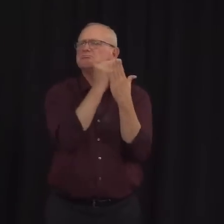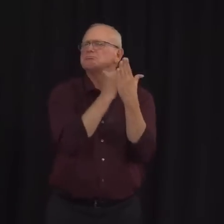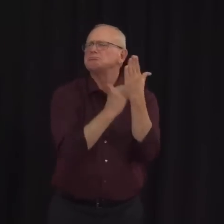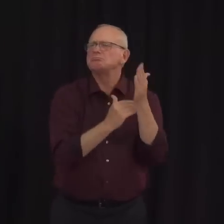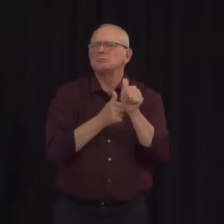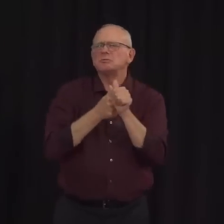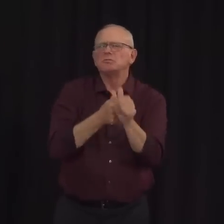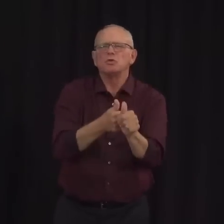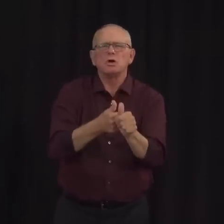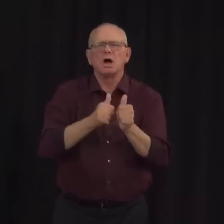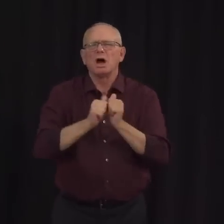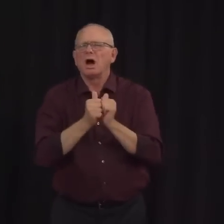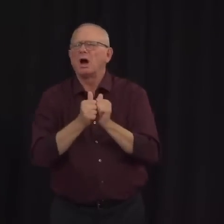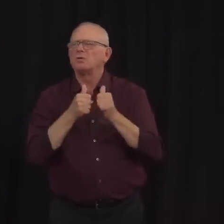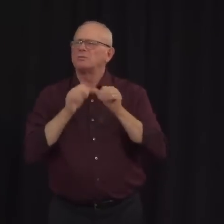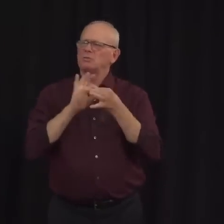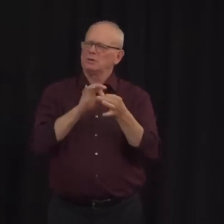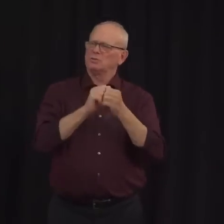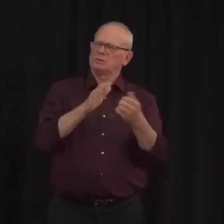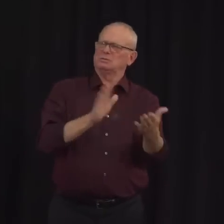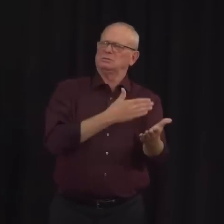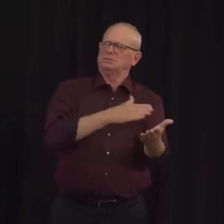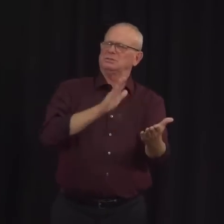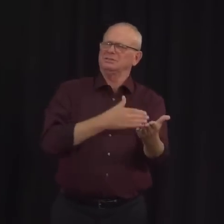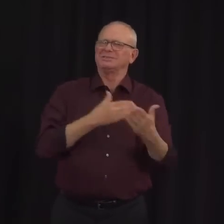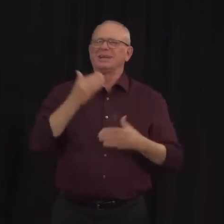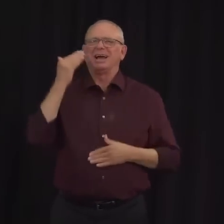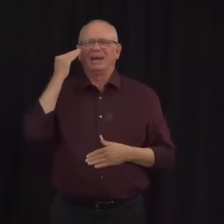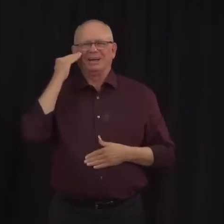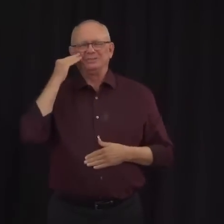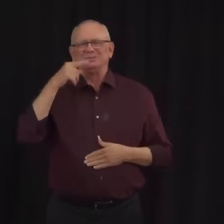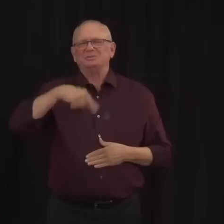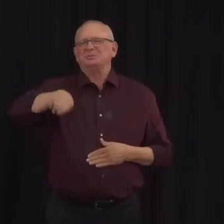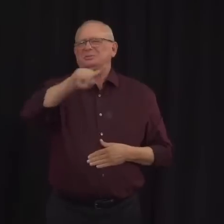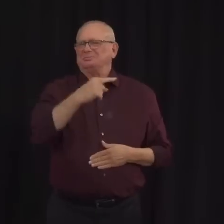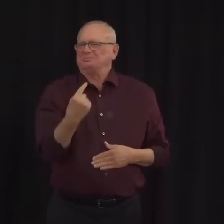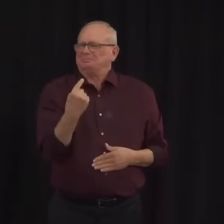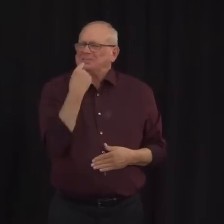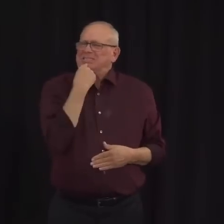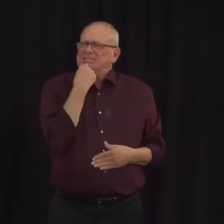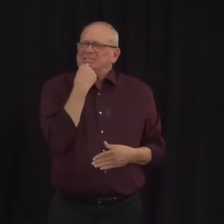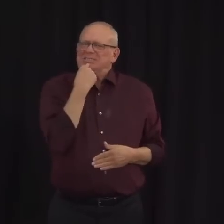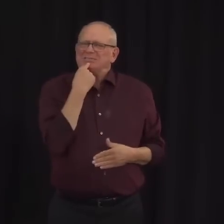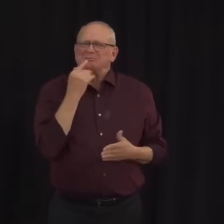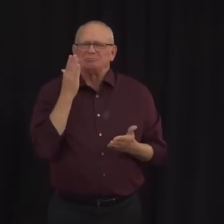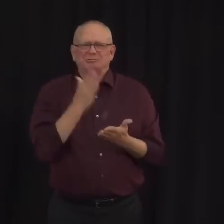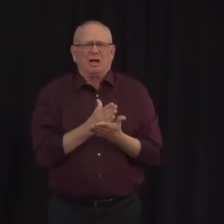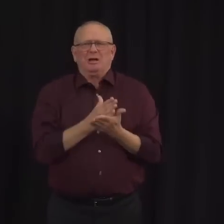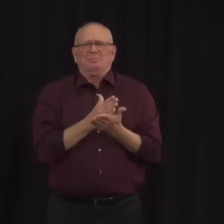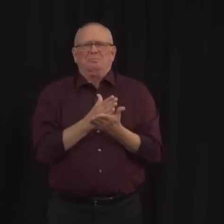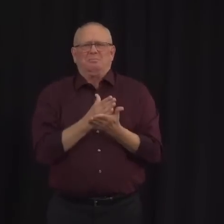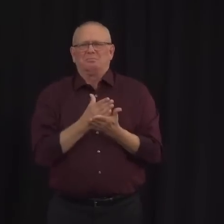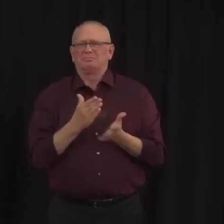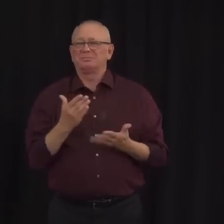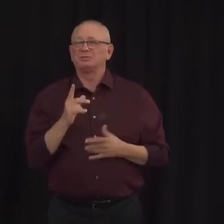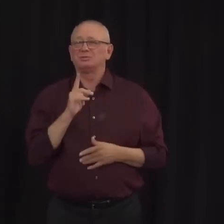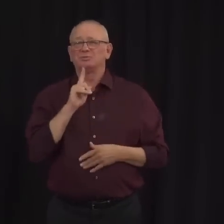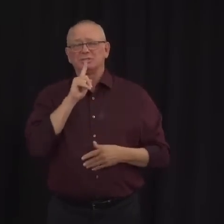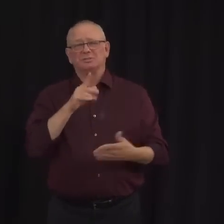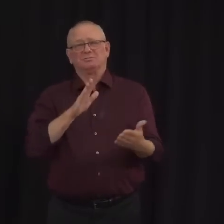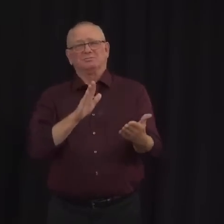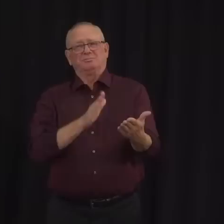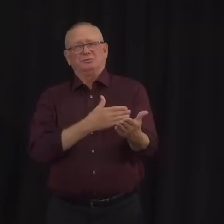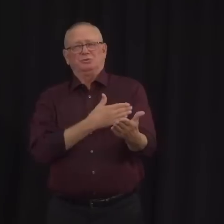are activities that many Albertans have sorely missed. The arts play an important role in schools and in our emotional well-being